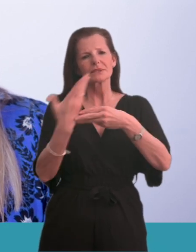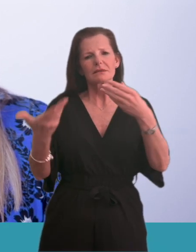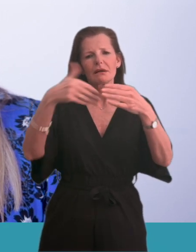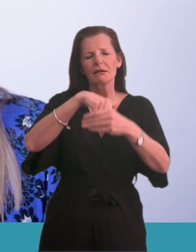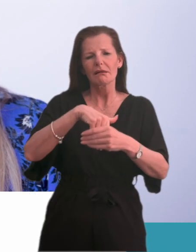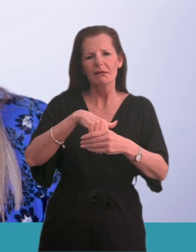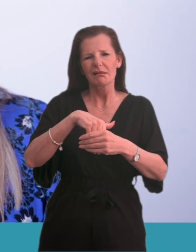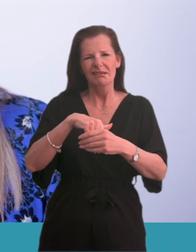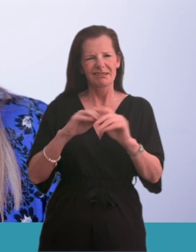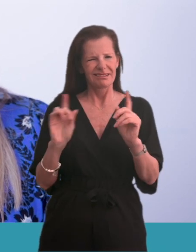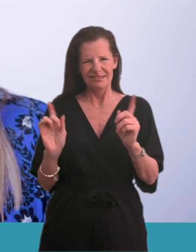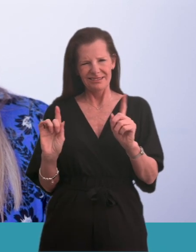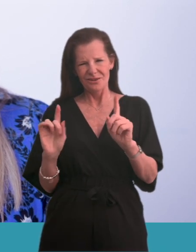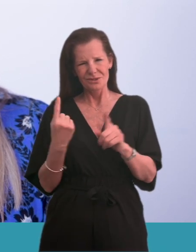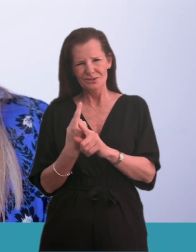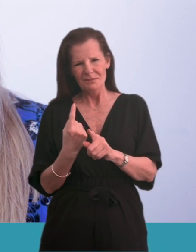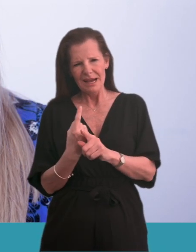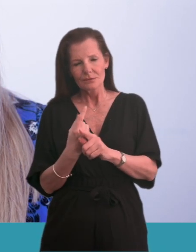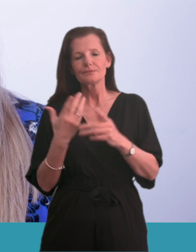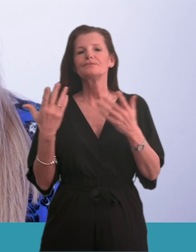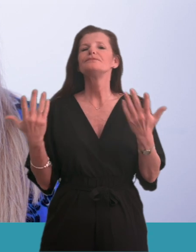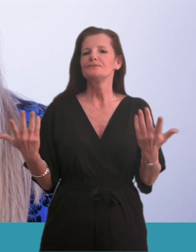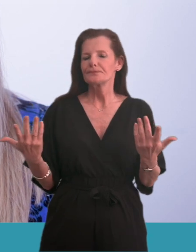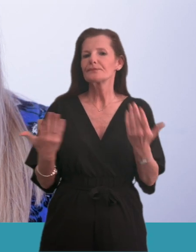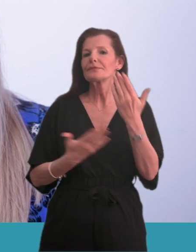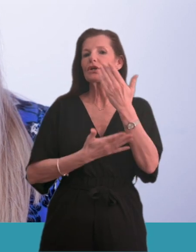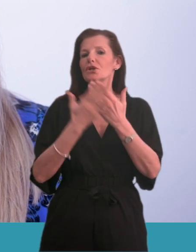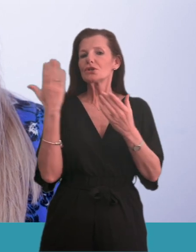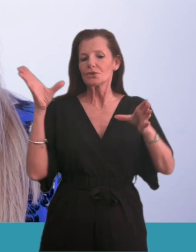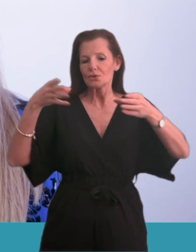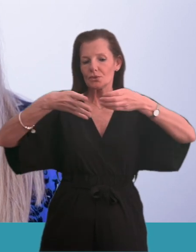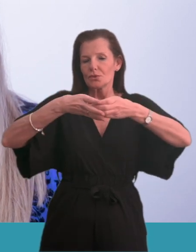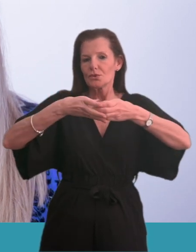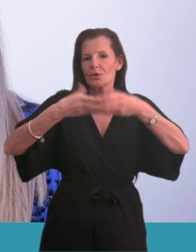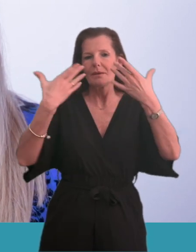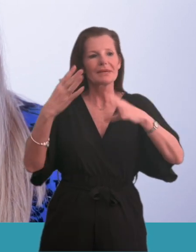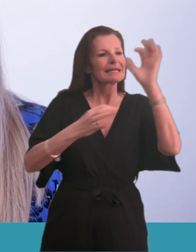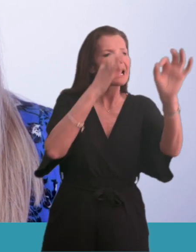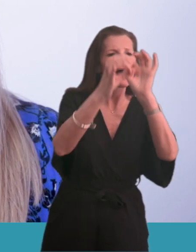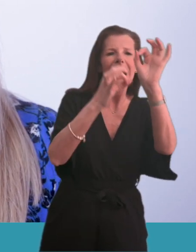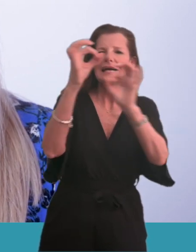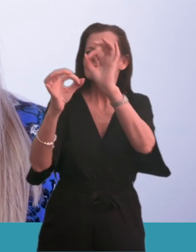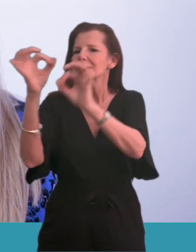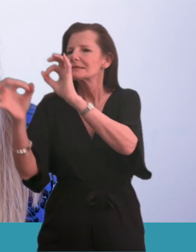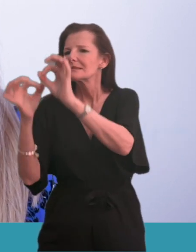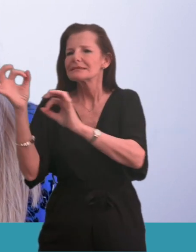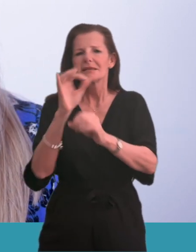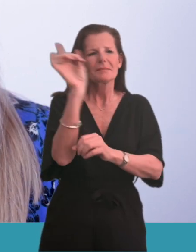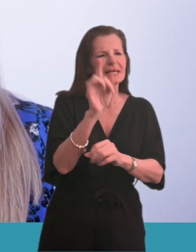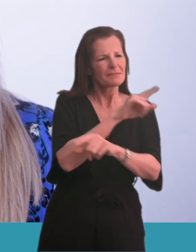read. What is this about? The new hospitals programme team have been asking people in Lancashire and South Cumbria what they